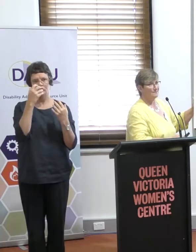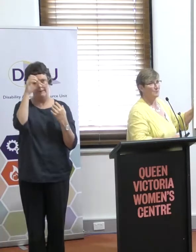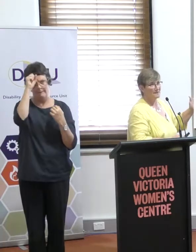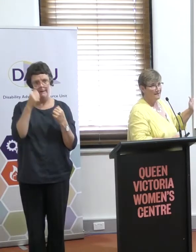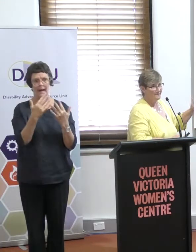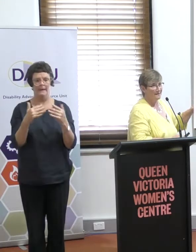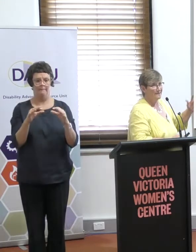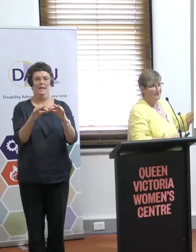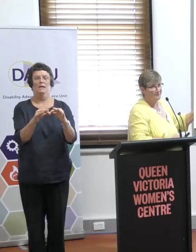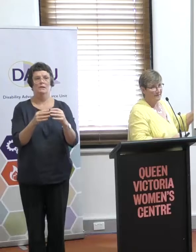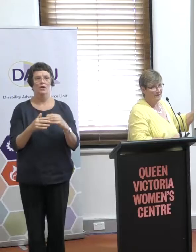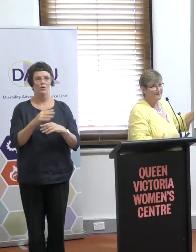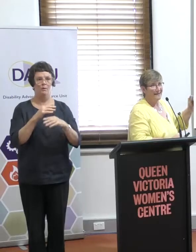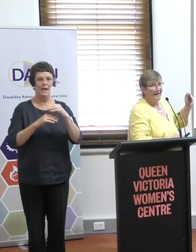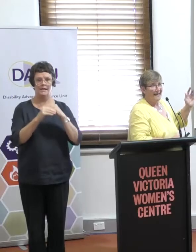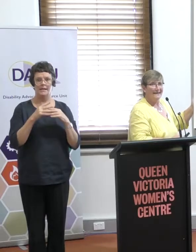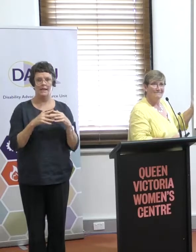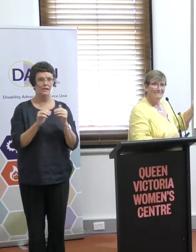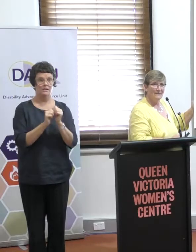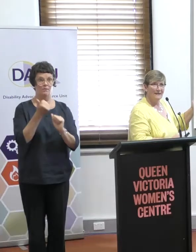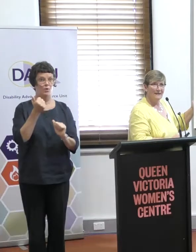sports stadiums that they don't need to replace.